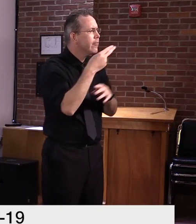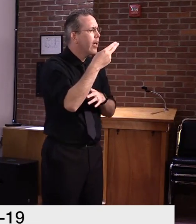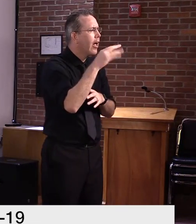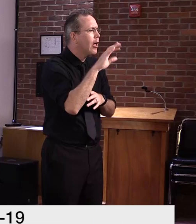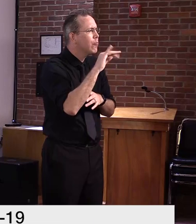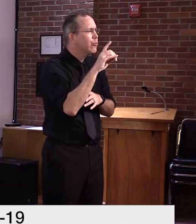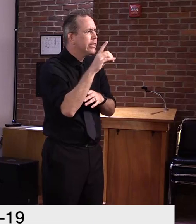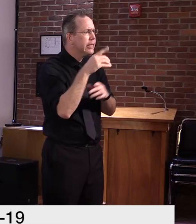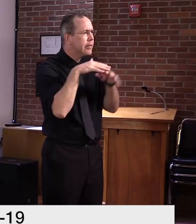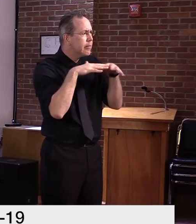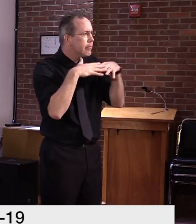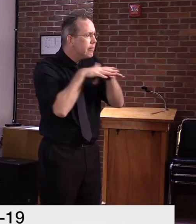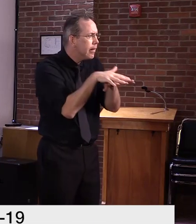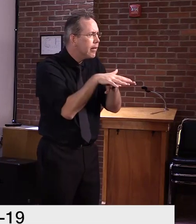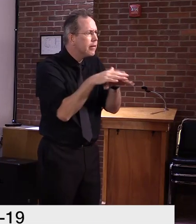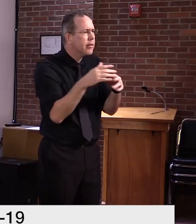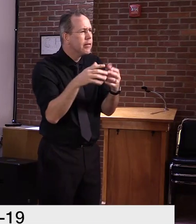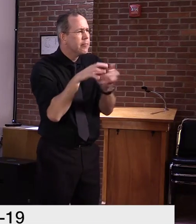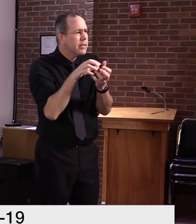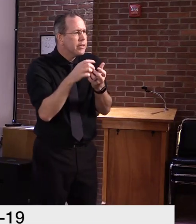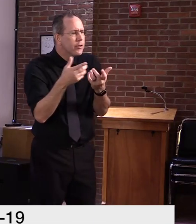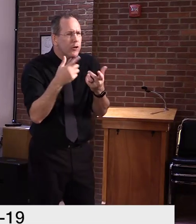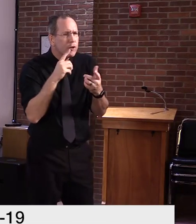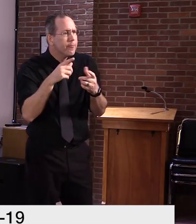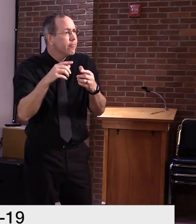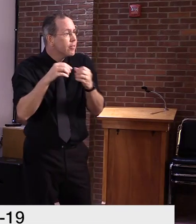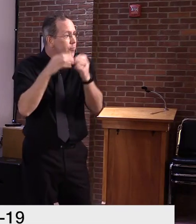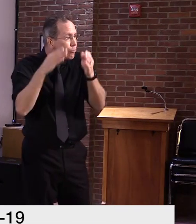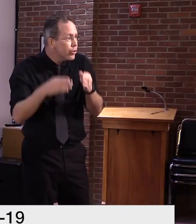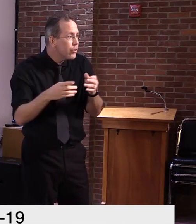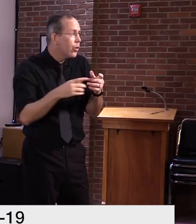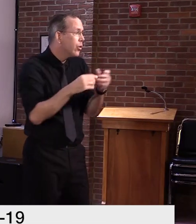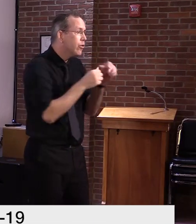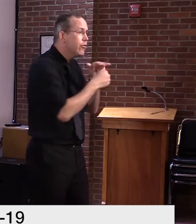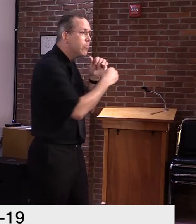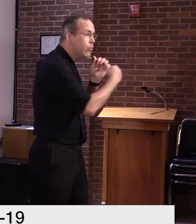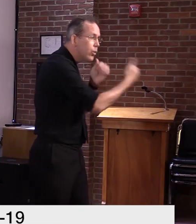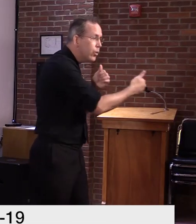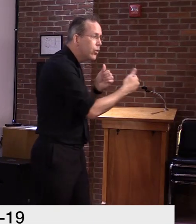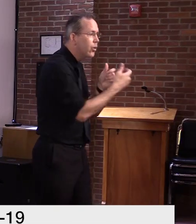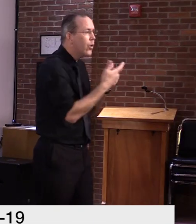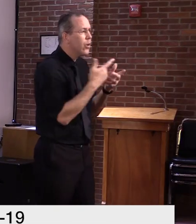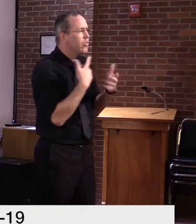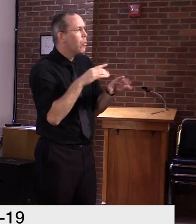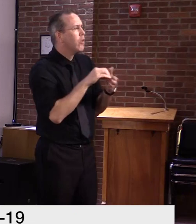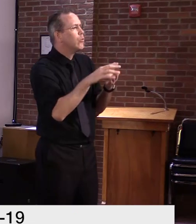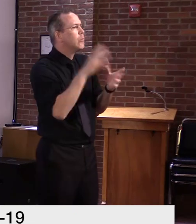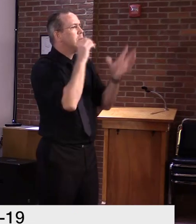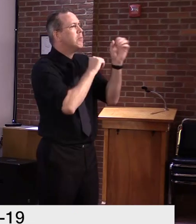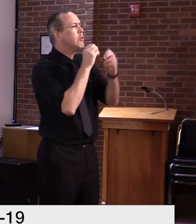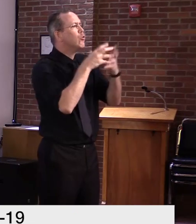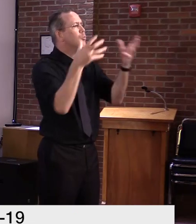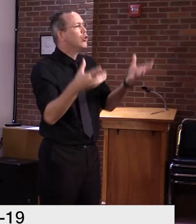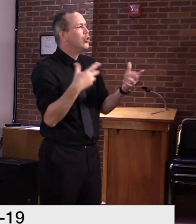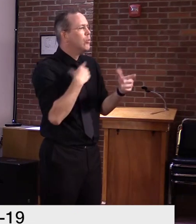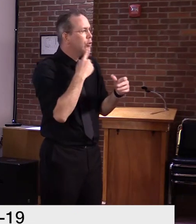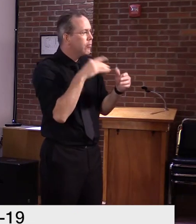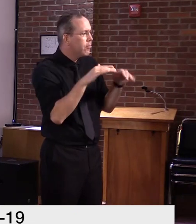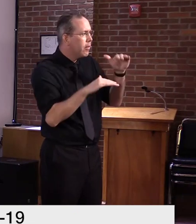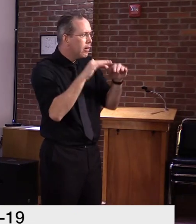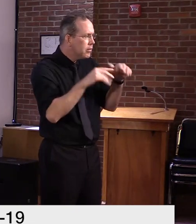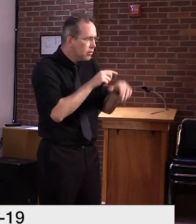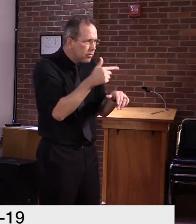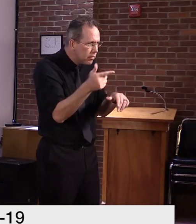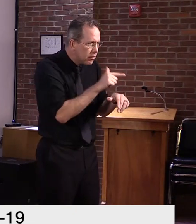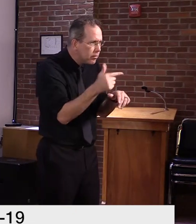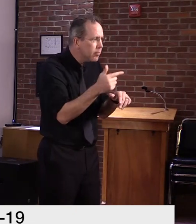I think there are ways to deploy, uh, hybrid learning in particular, uh, that can satisfy our attendance requirements. Uh, we're going to be interested in capturing